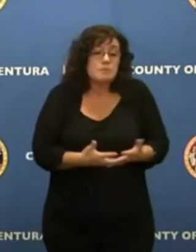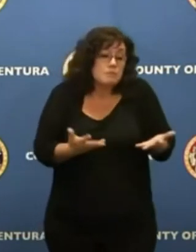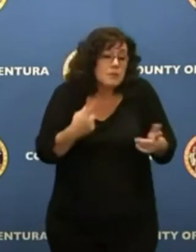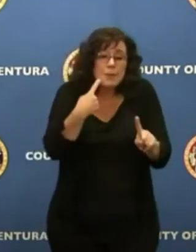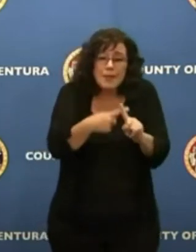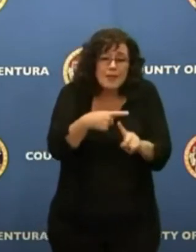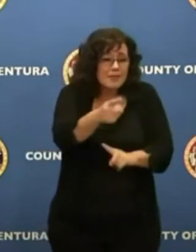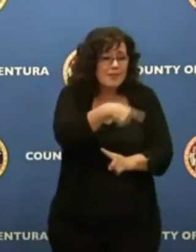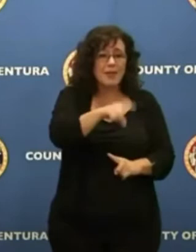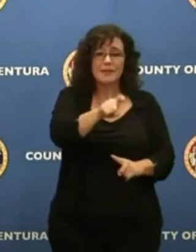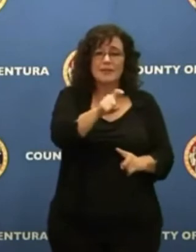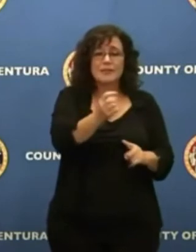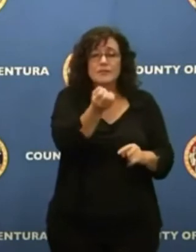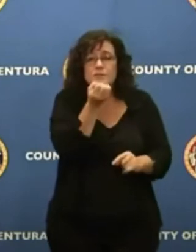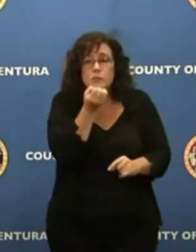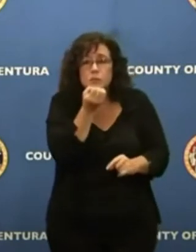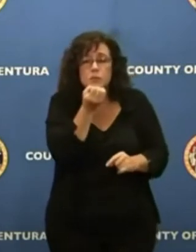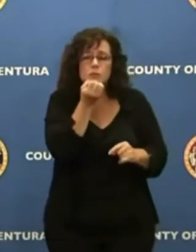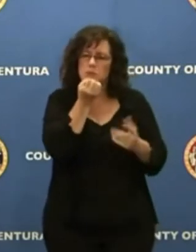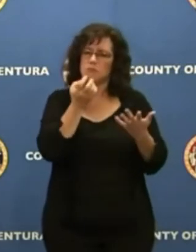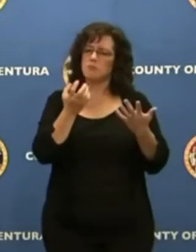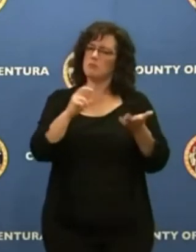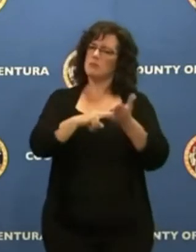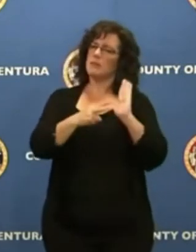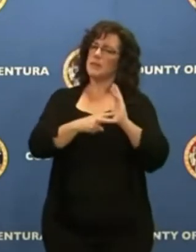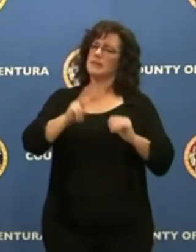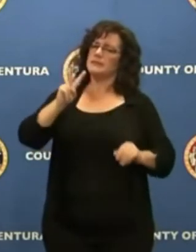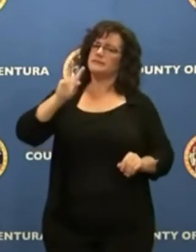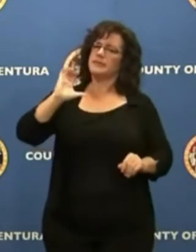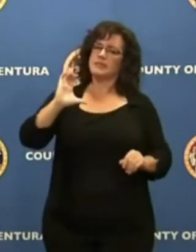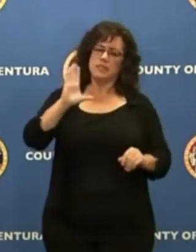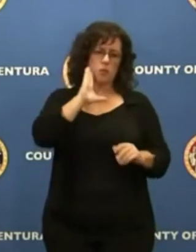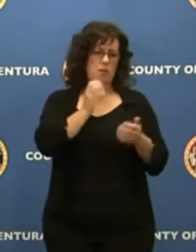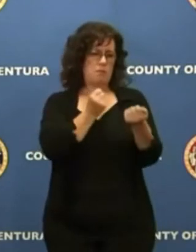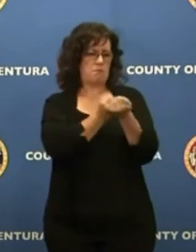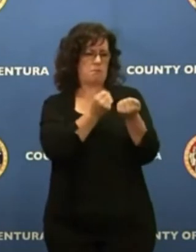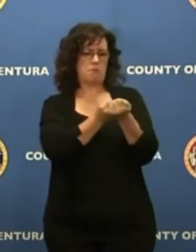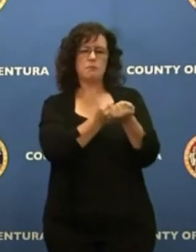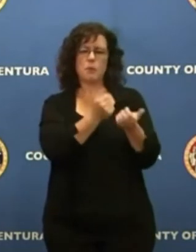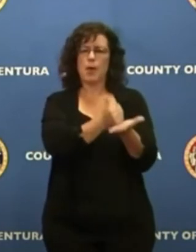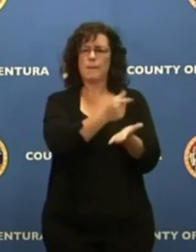Whatever it's going to be, the county will be there to back them up and to support them.